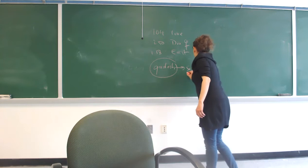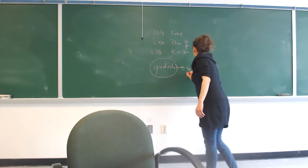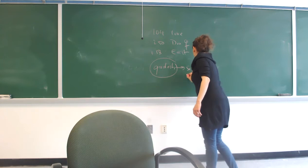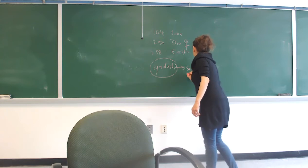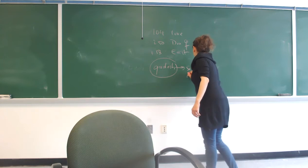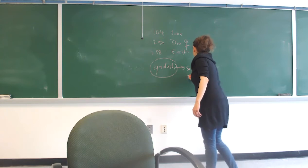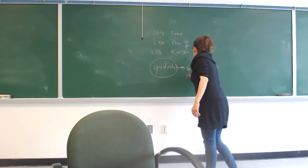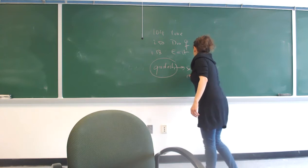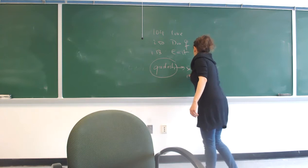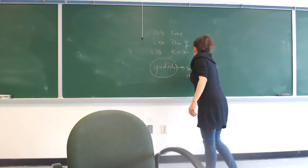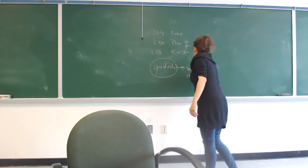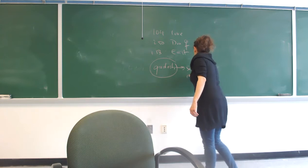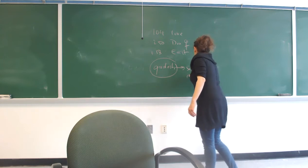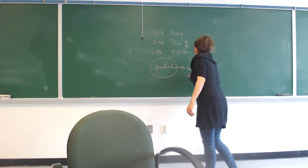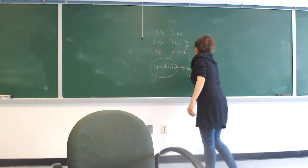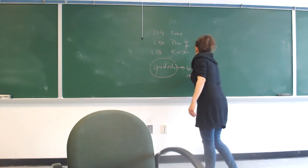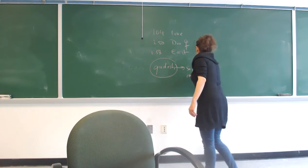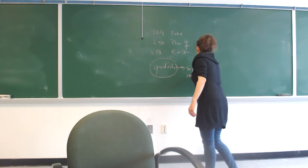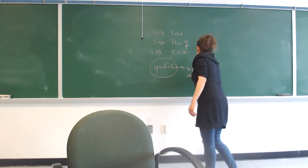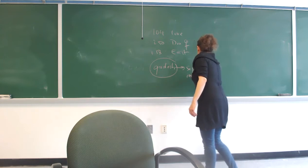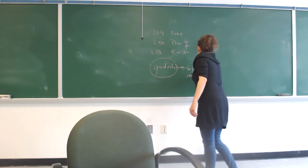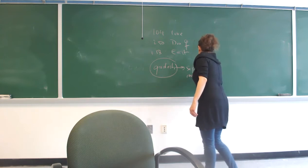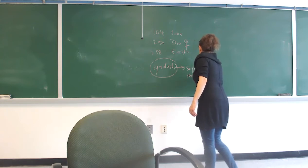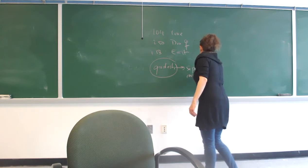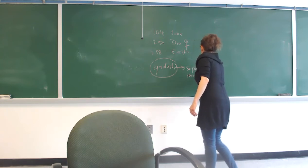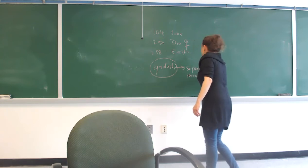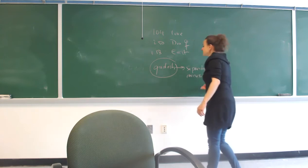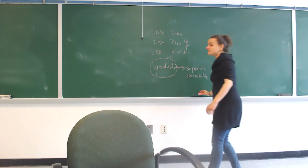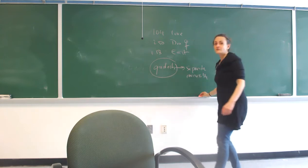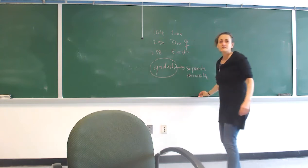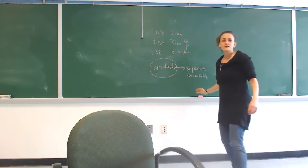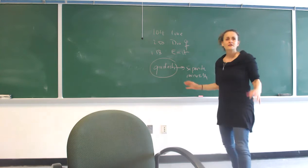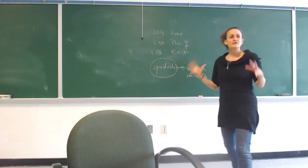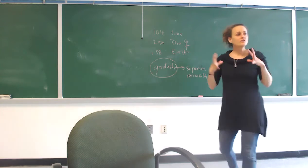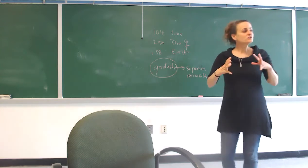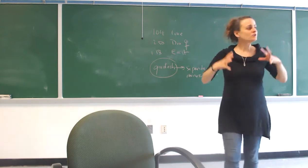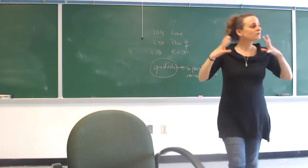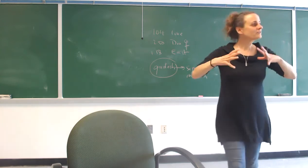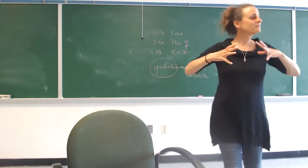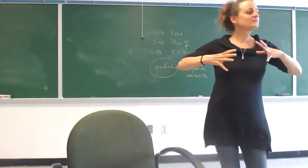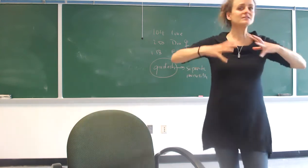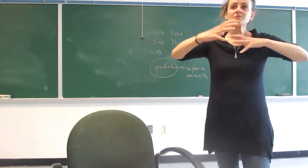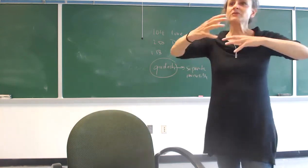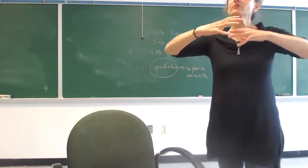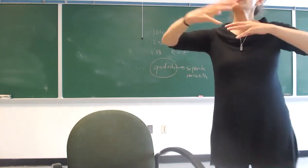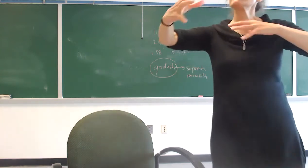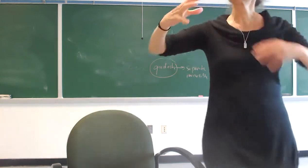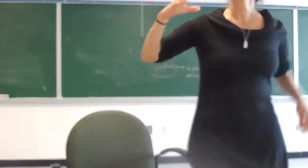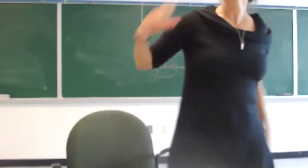inaccessible that's basically what it means right inaccessible kadosh holy means separate or inaccessible you